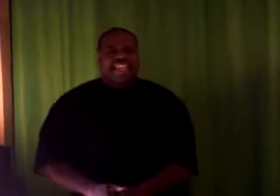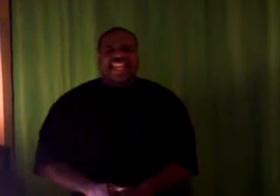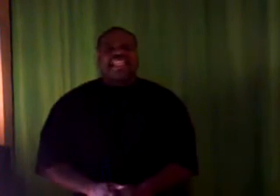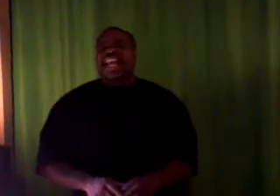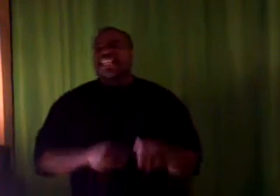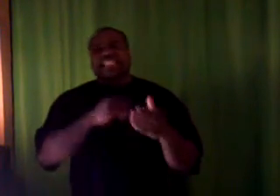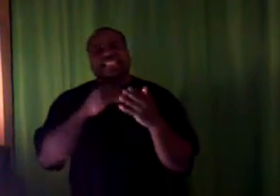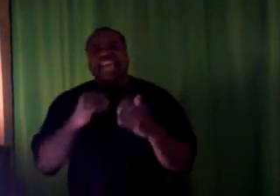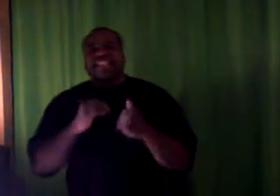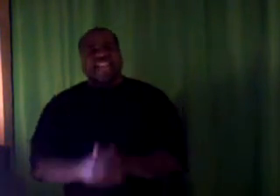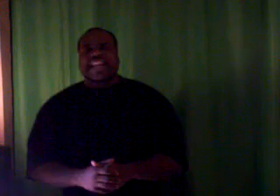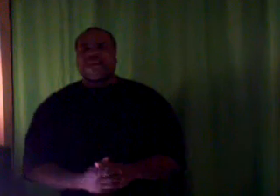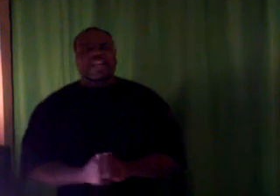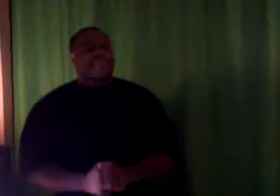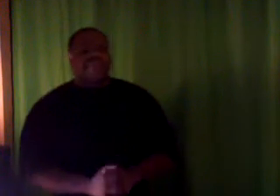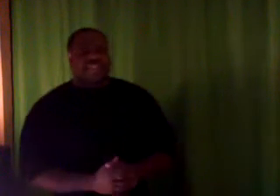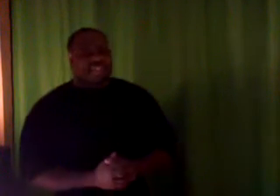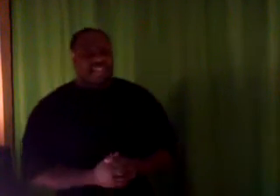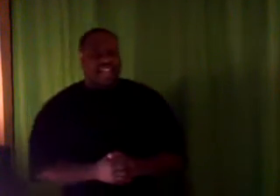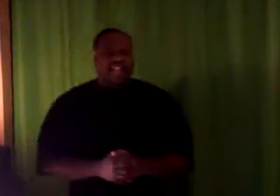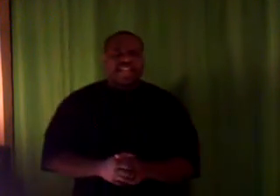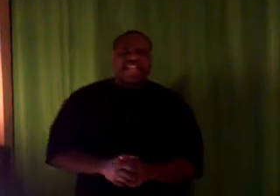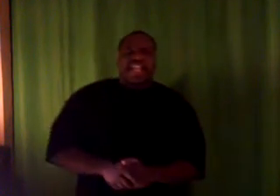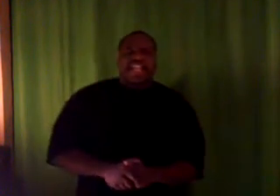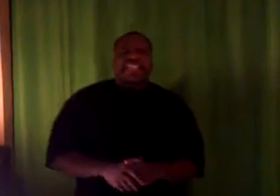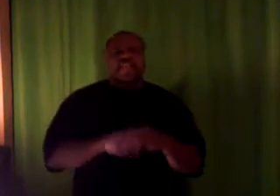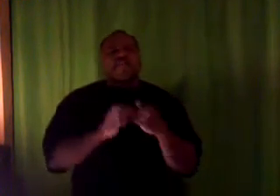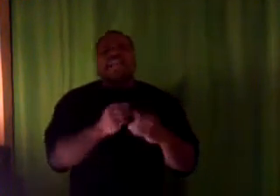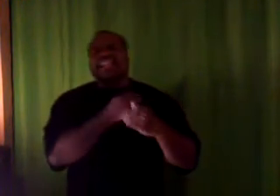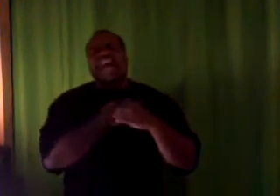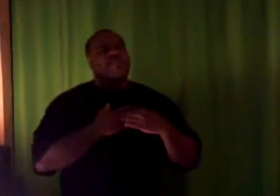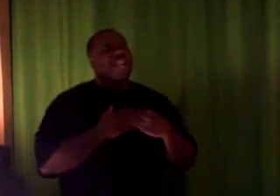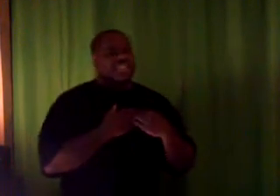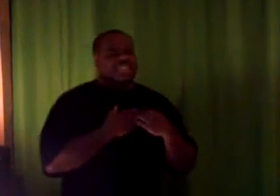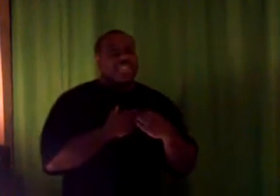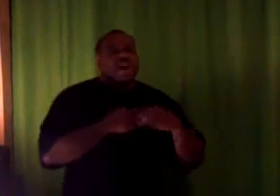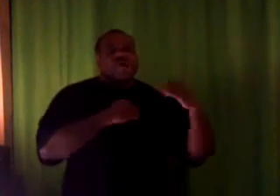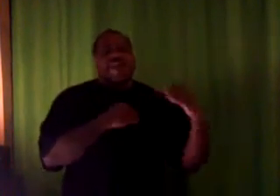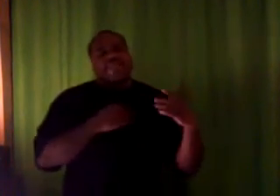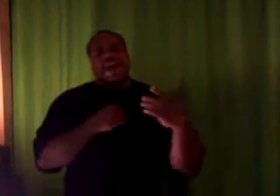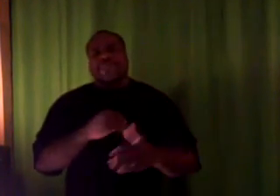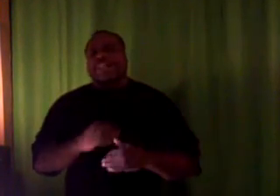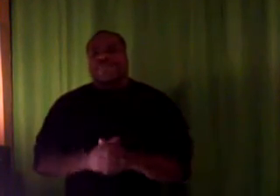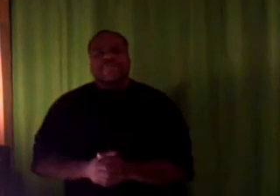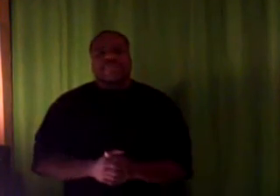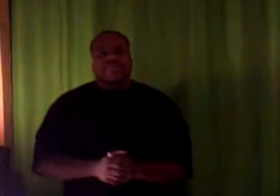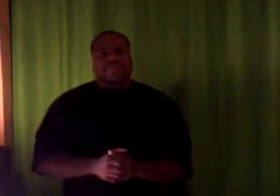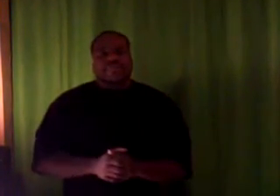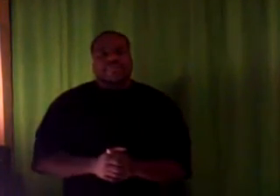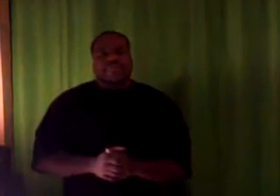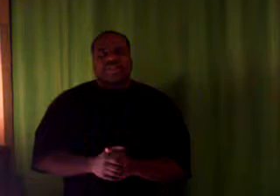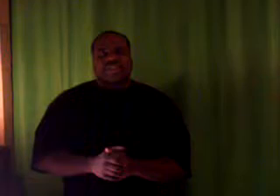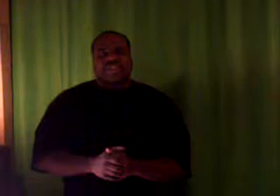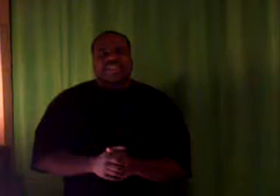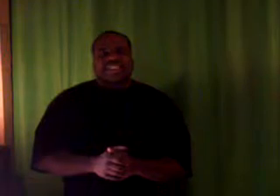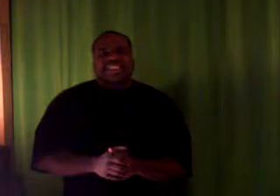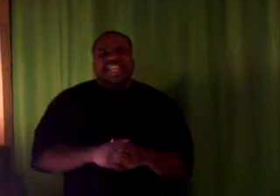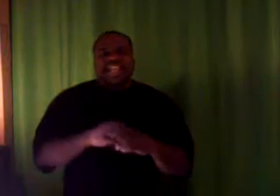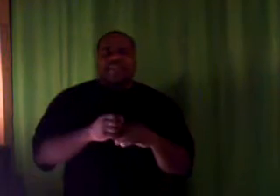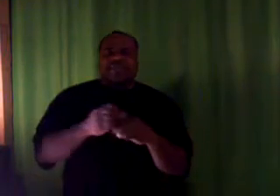And I just had to thank on that for the rest of the day. And he said, why should I risk one of my people to help